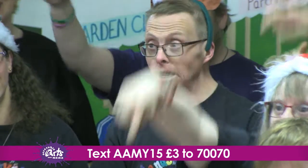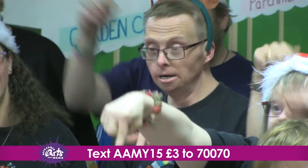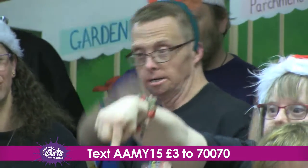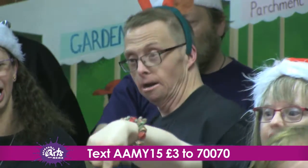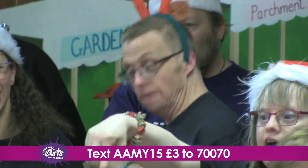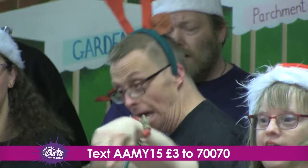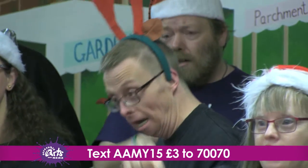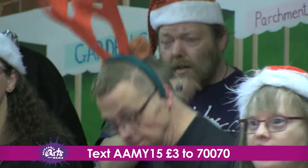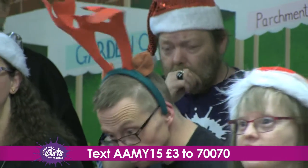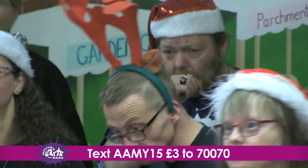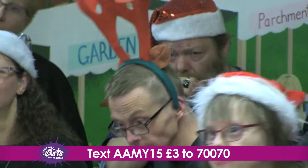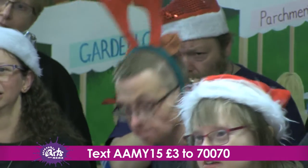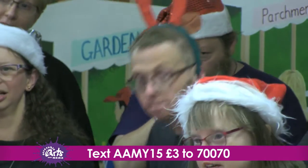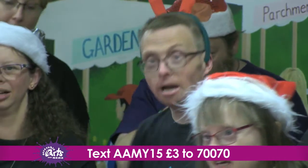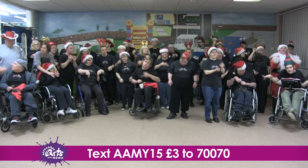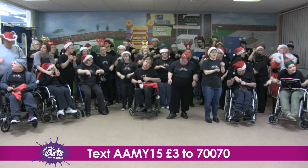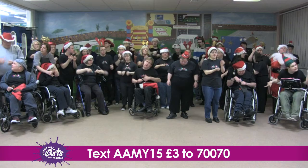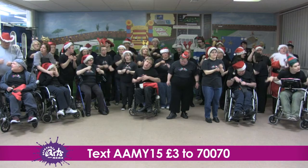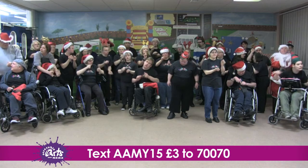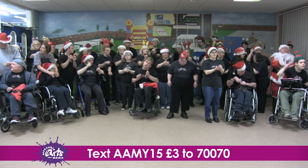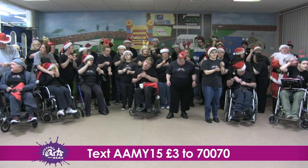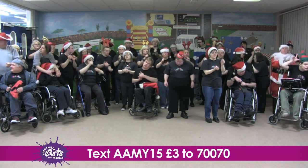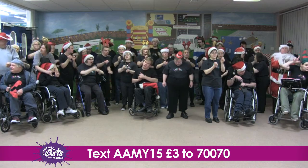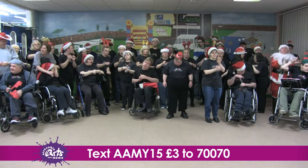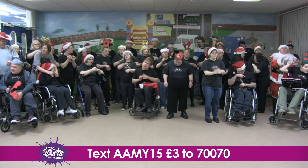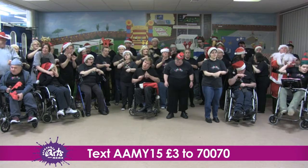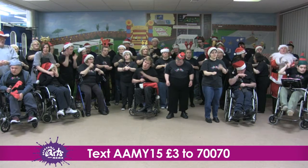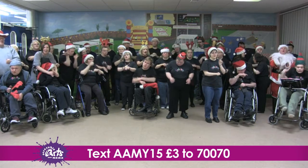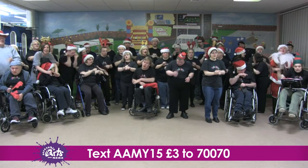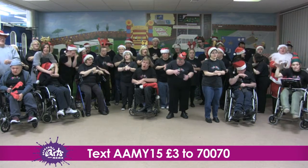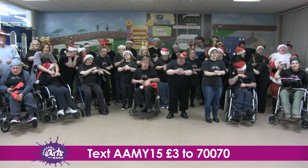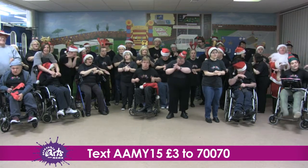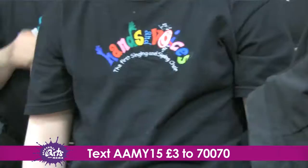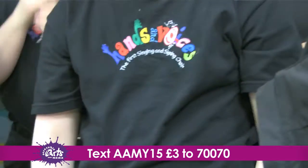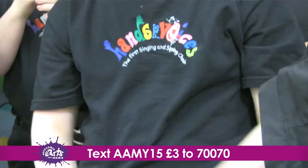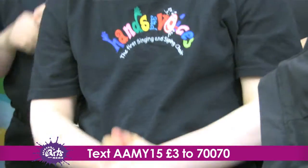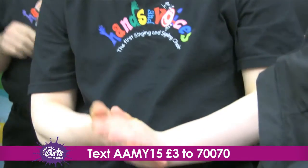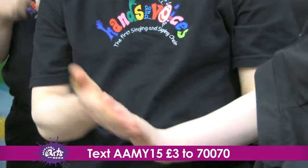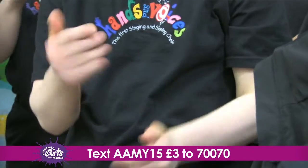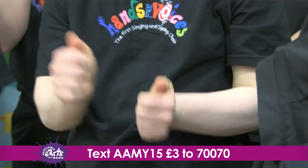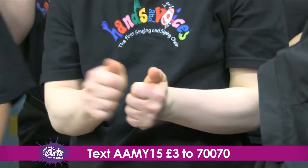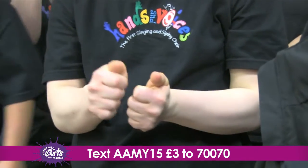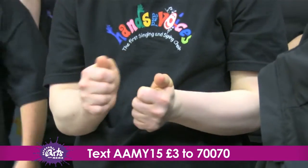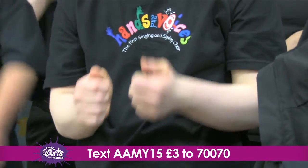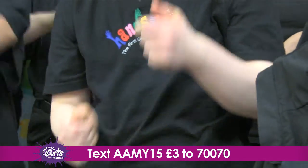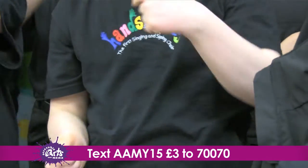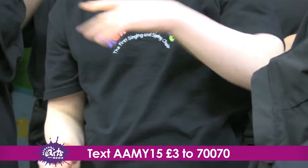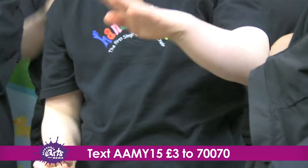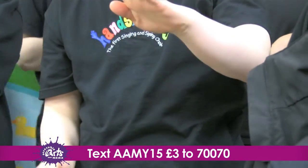there I want a hippopotamus for Christmas Only a hippopotamus will